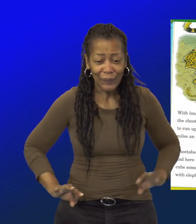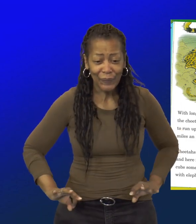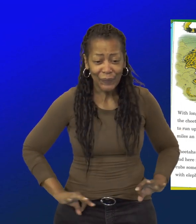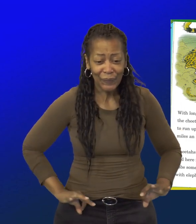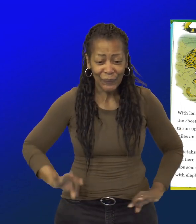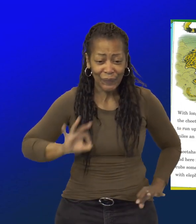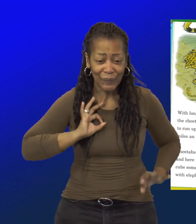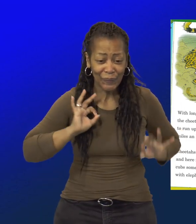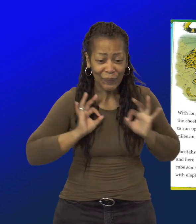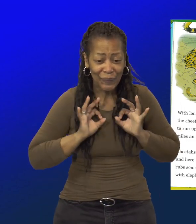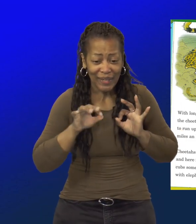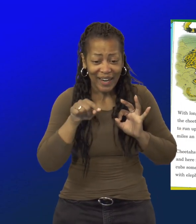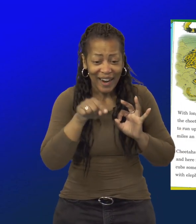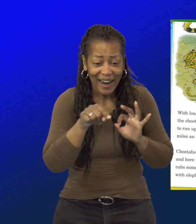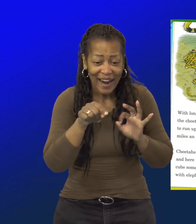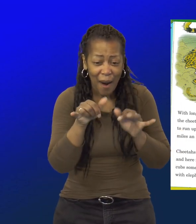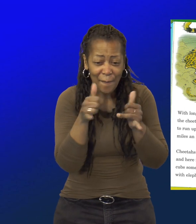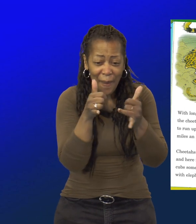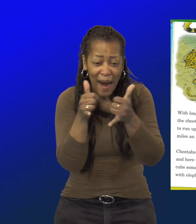with elephant poop.